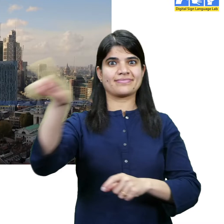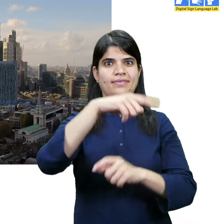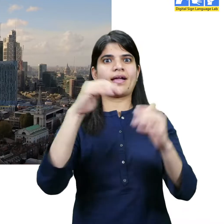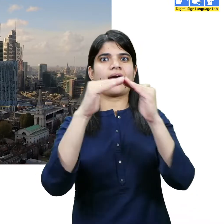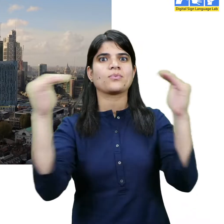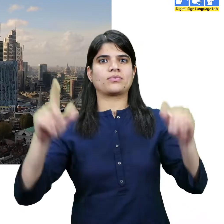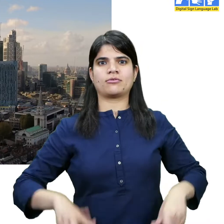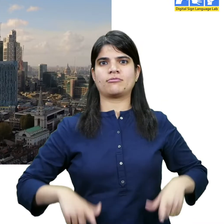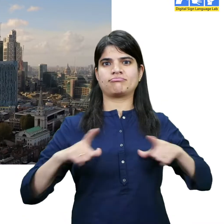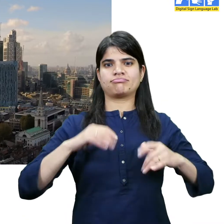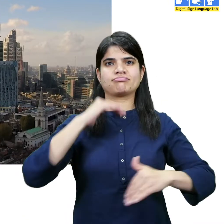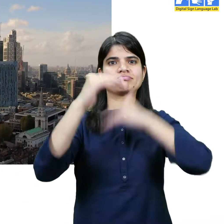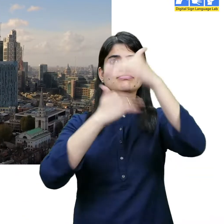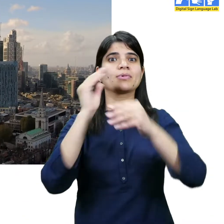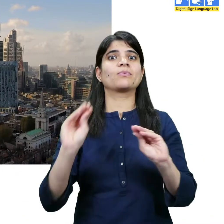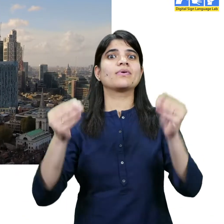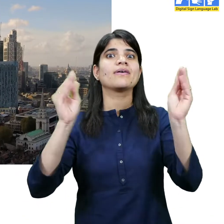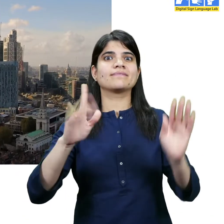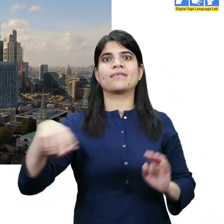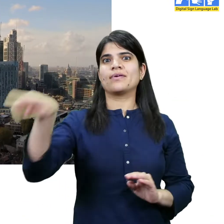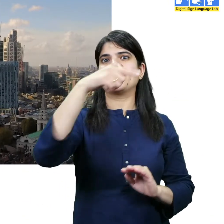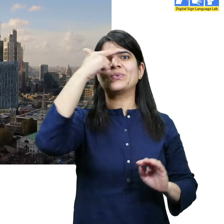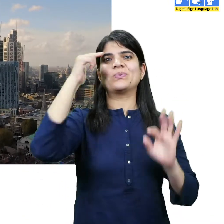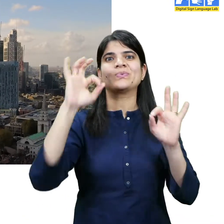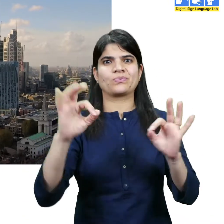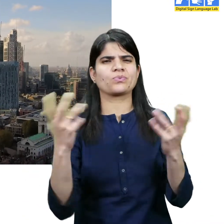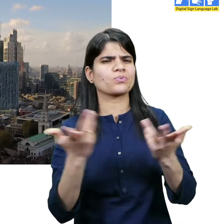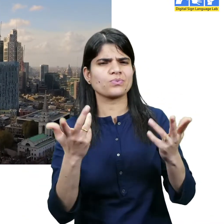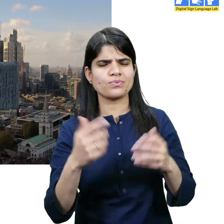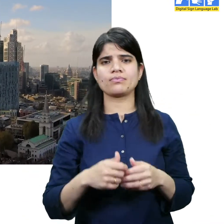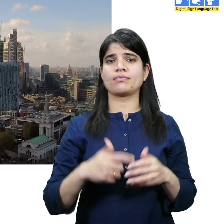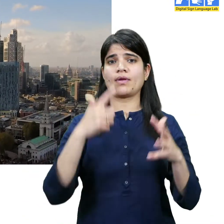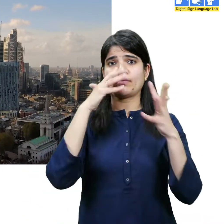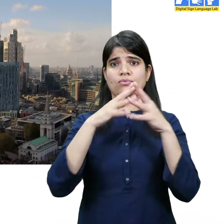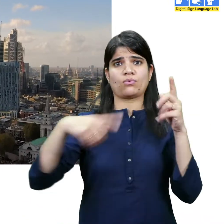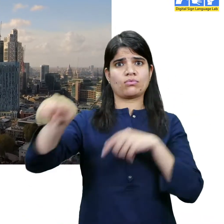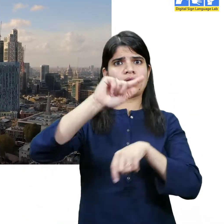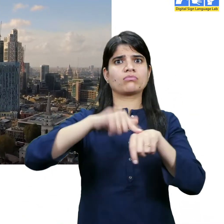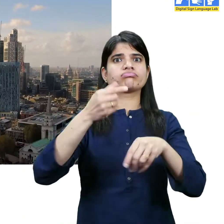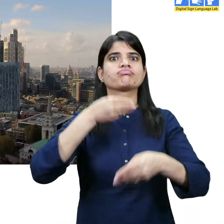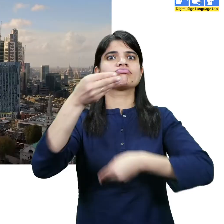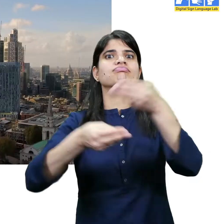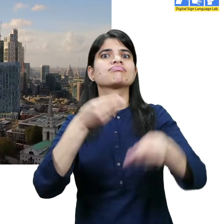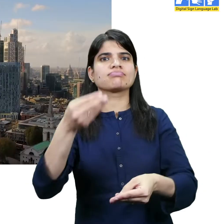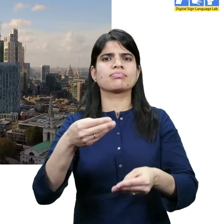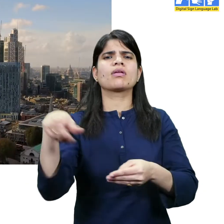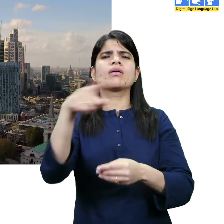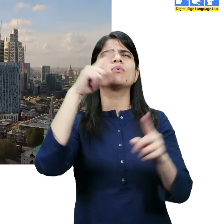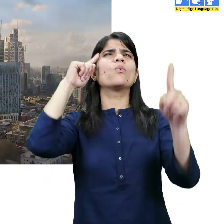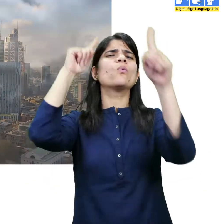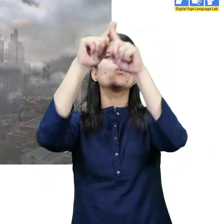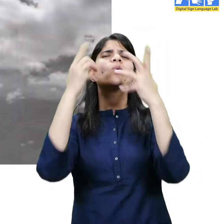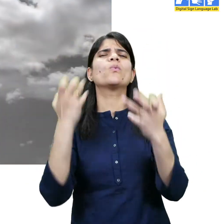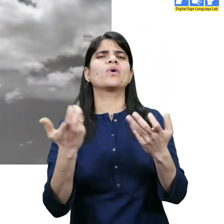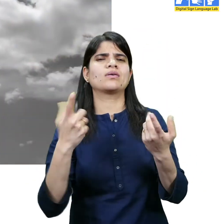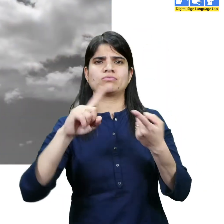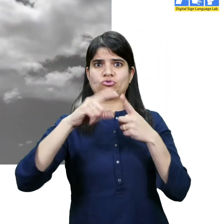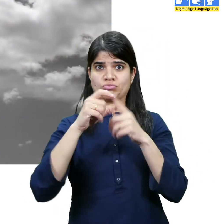equality look like today? We are fortunate to live in a time and place where incredible opportunities are in abundance.